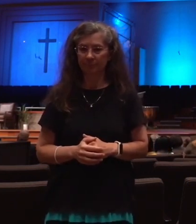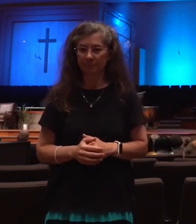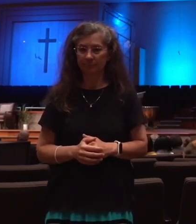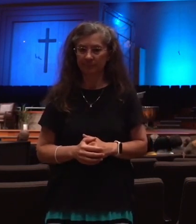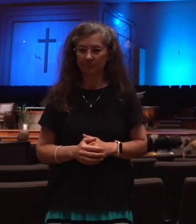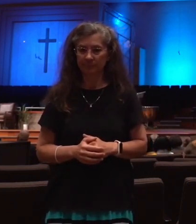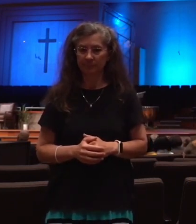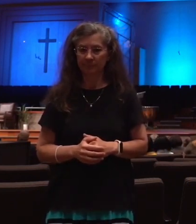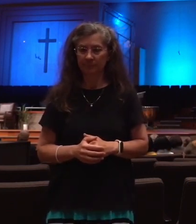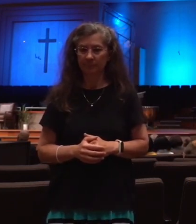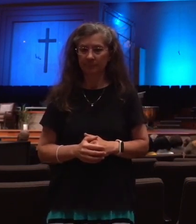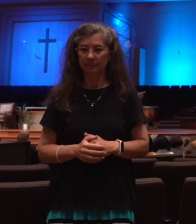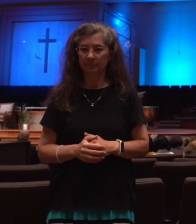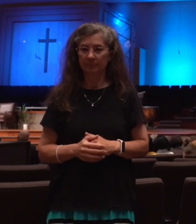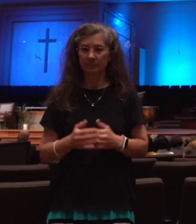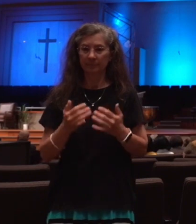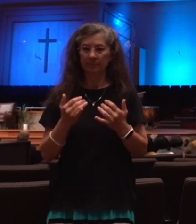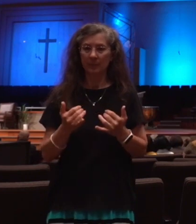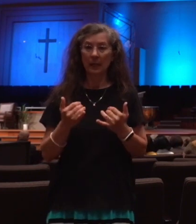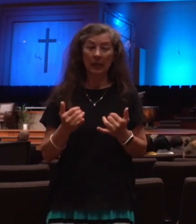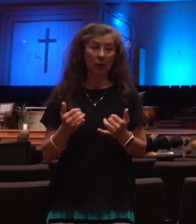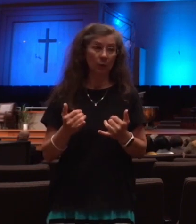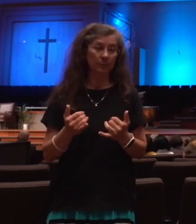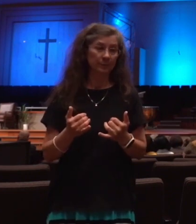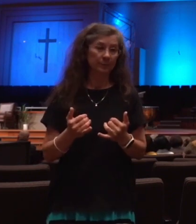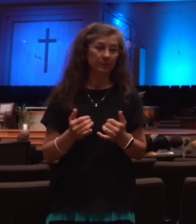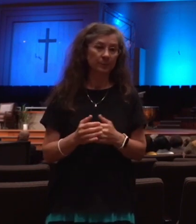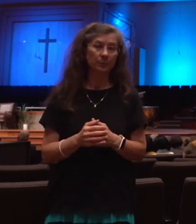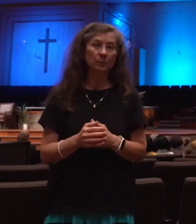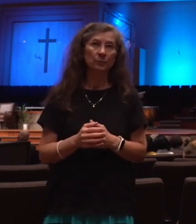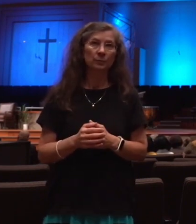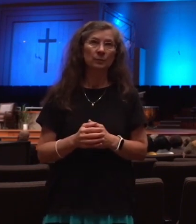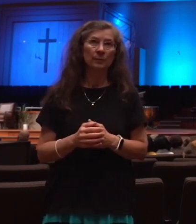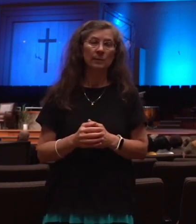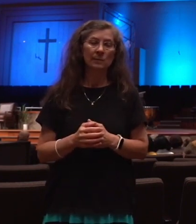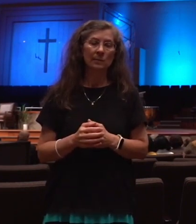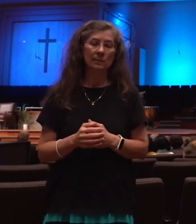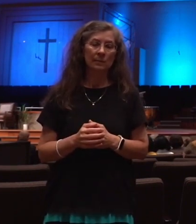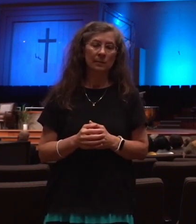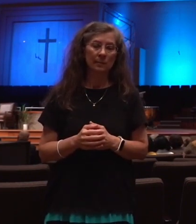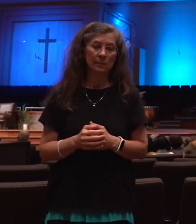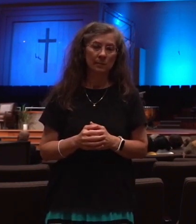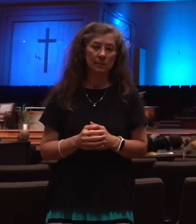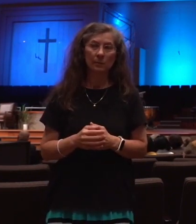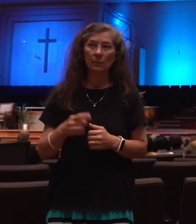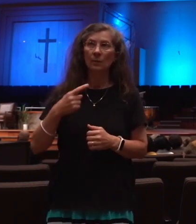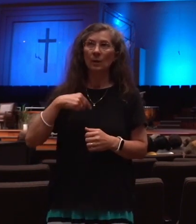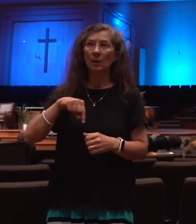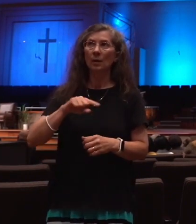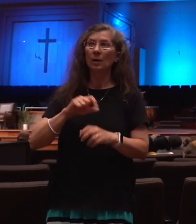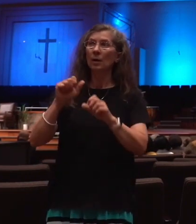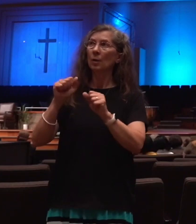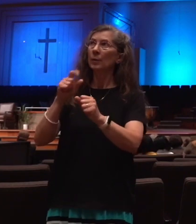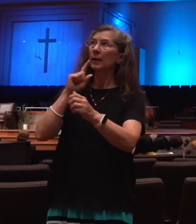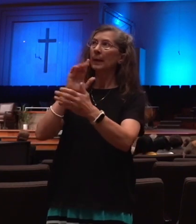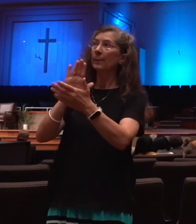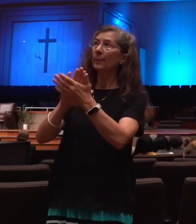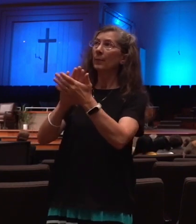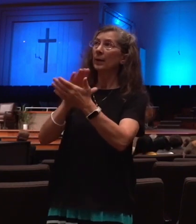Now tonight, first of all, we can praise the Lord. If we're saved, we won't